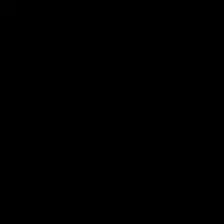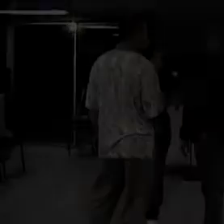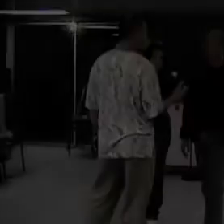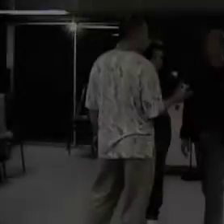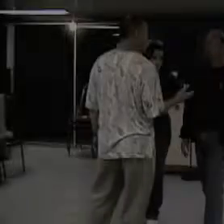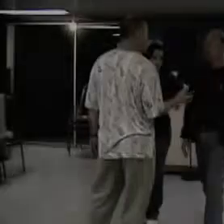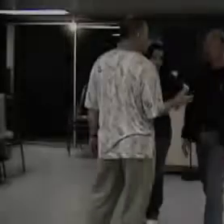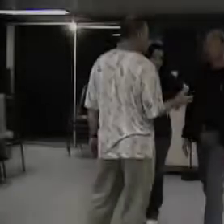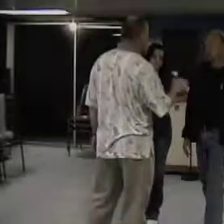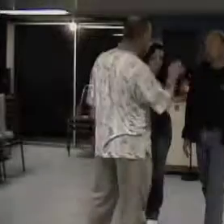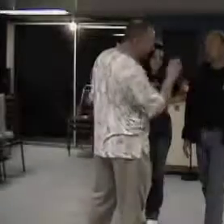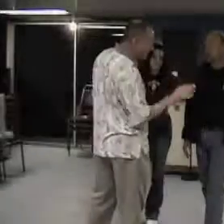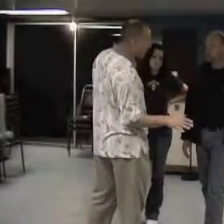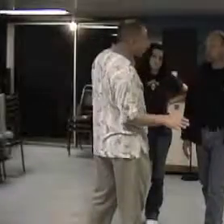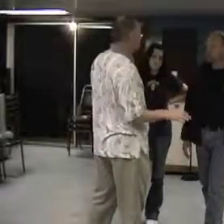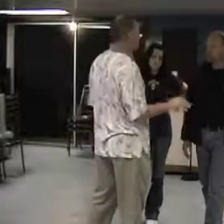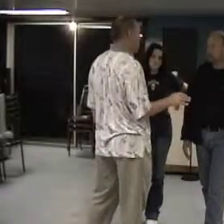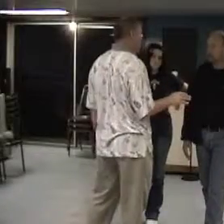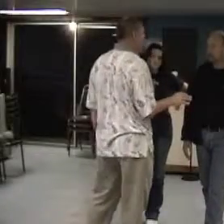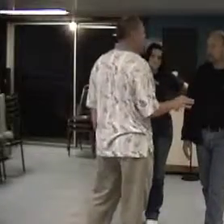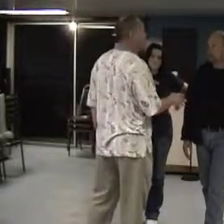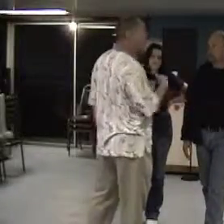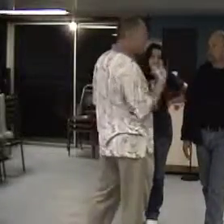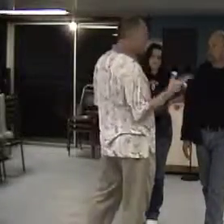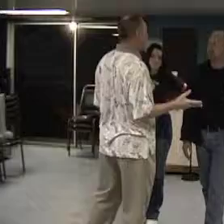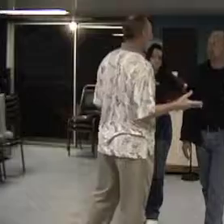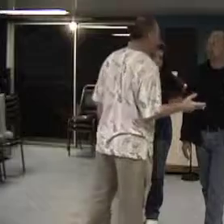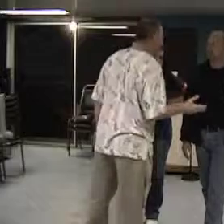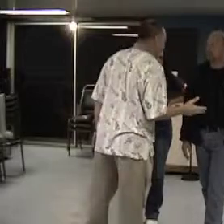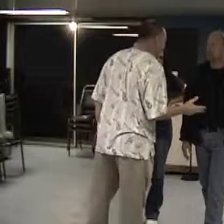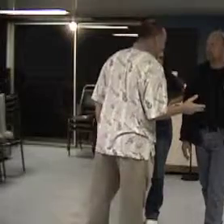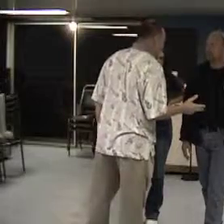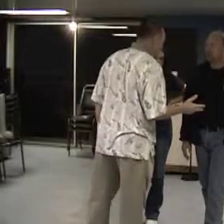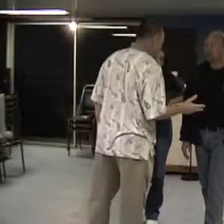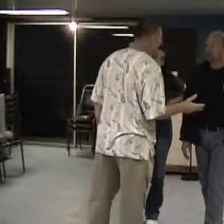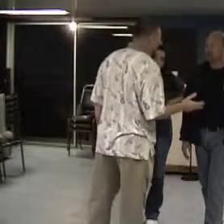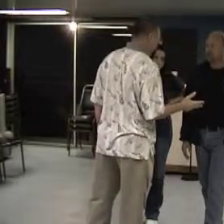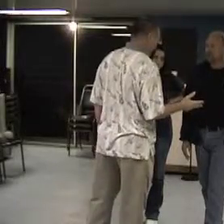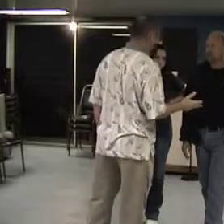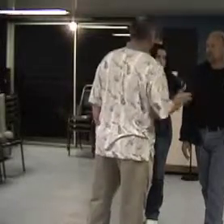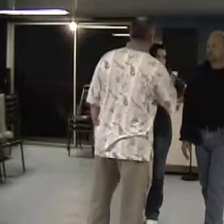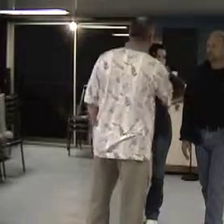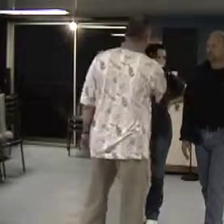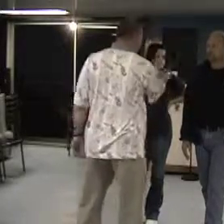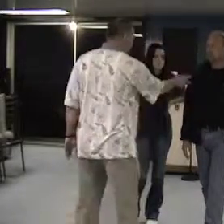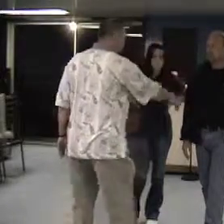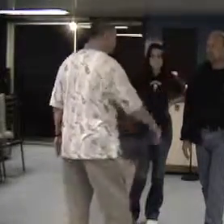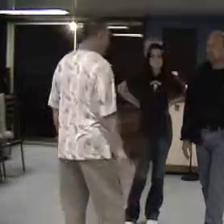Go with being mean. Being objective is horror. Being mean is exciting. Okay. Okay. So right there.